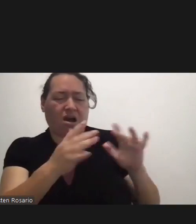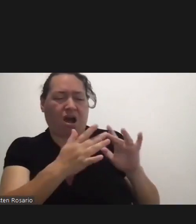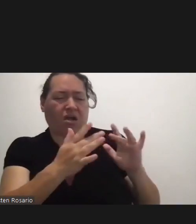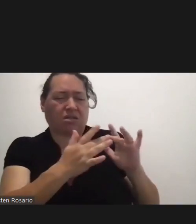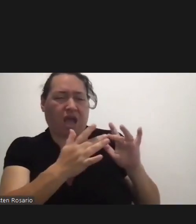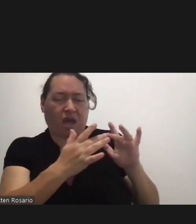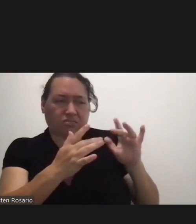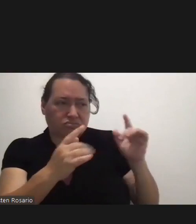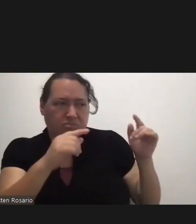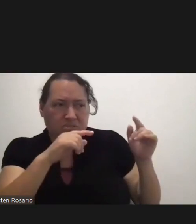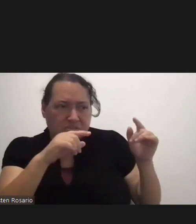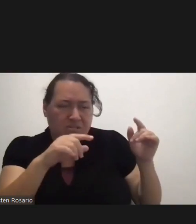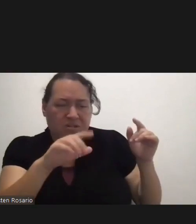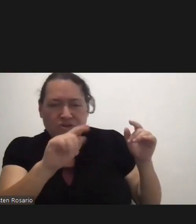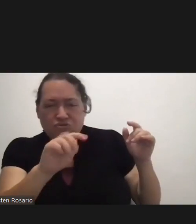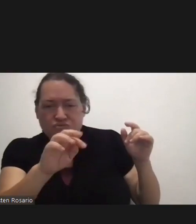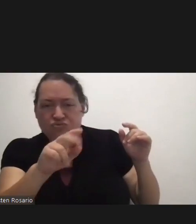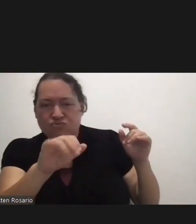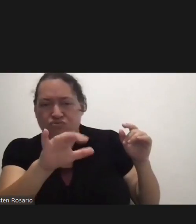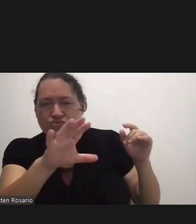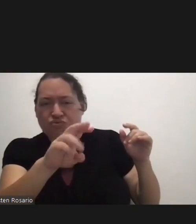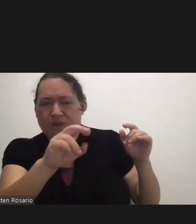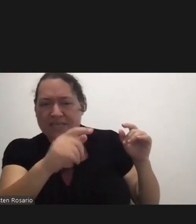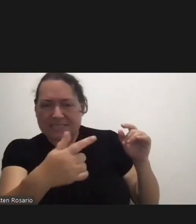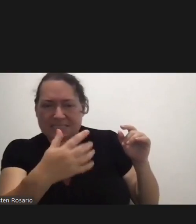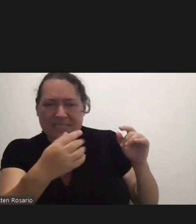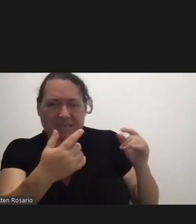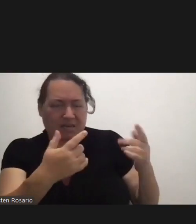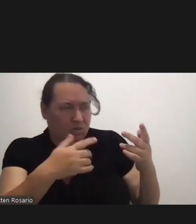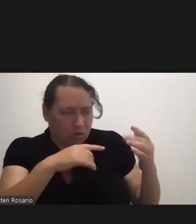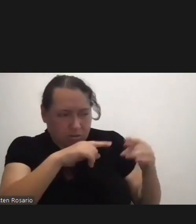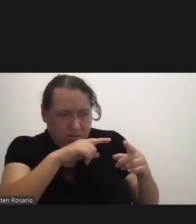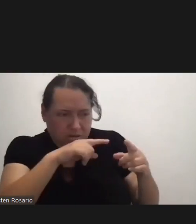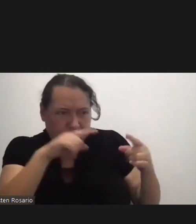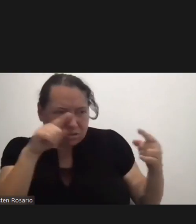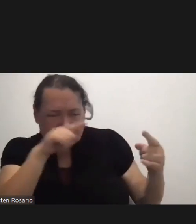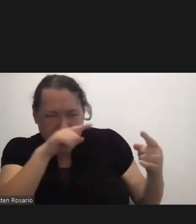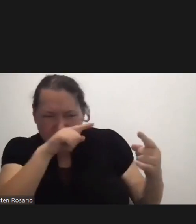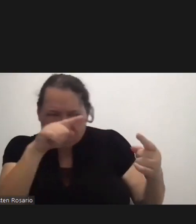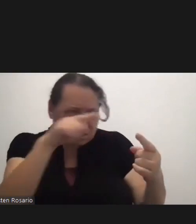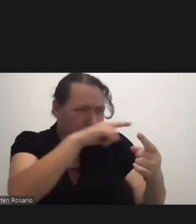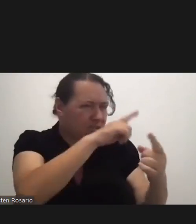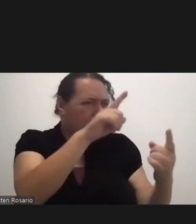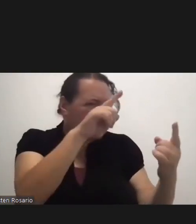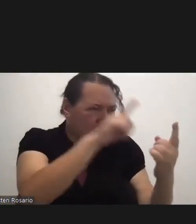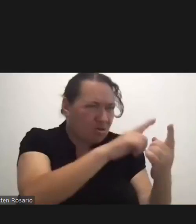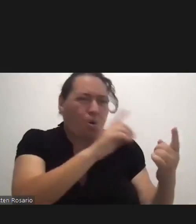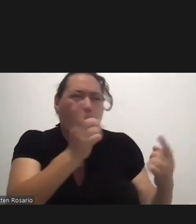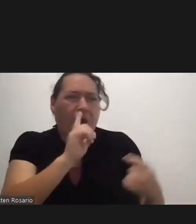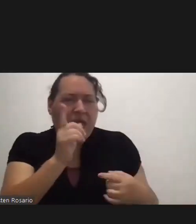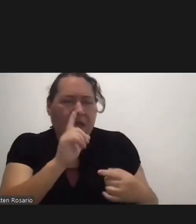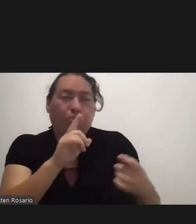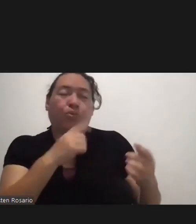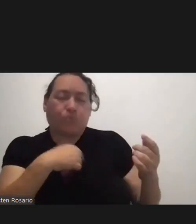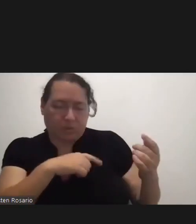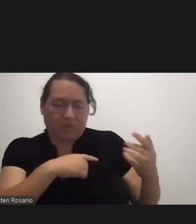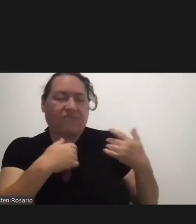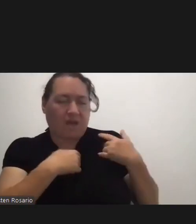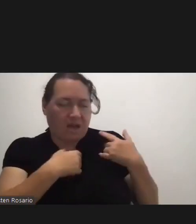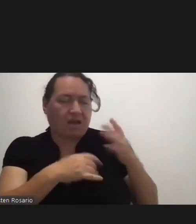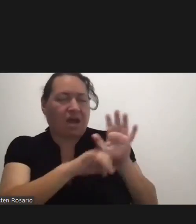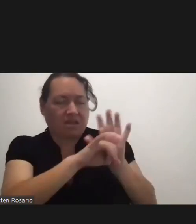Those People That We've Identified Through Our Contact Tracing We've Addressed The People That We Have Identified Through Contact Tracing